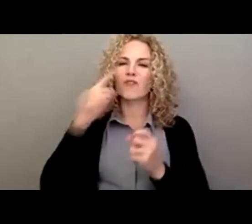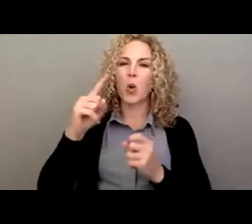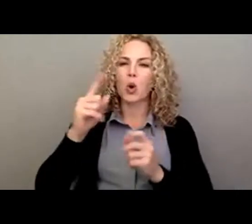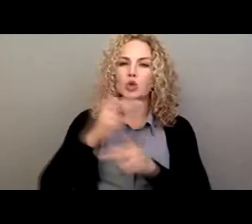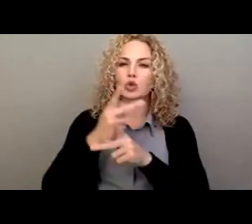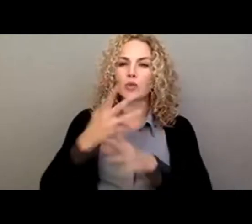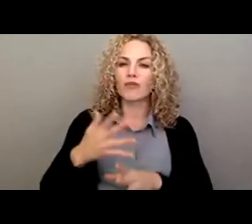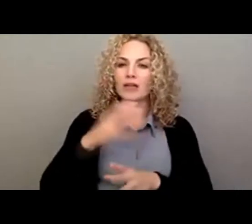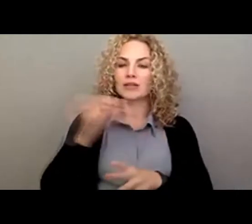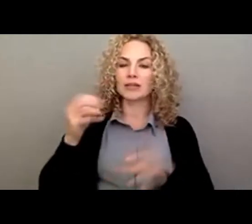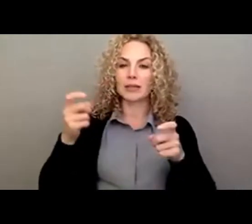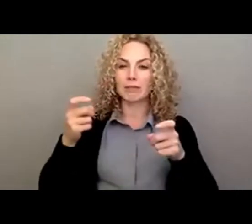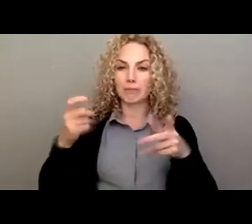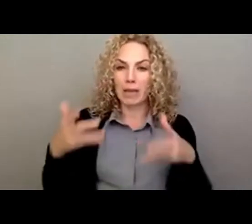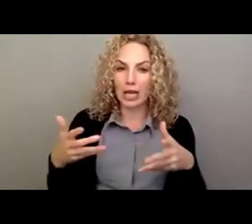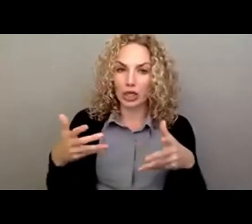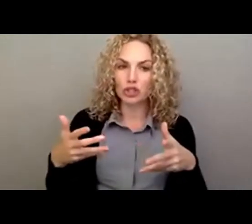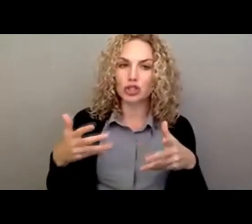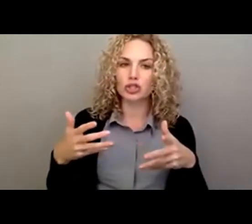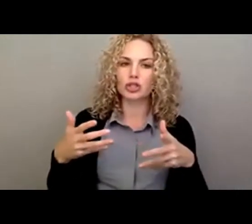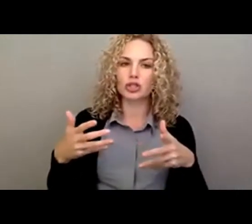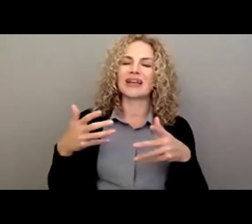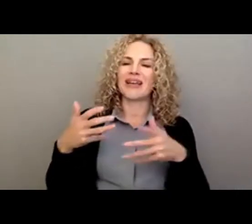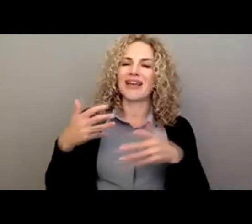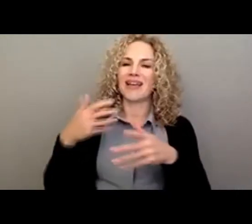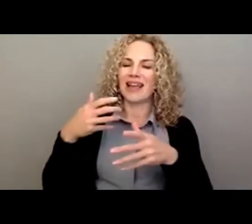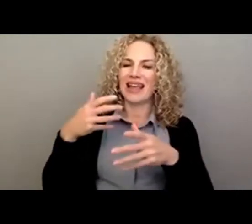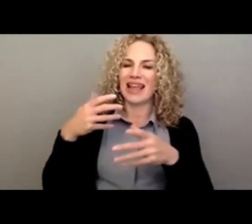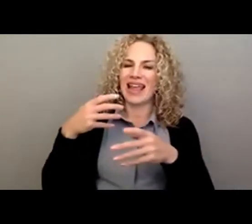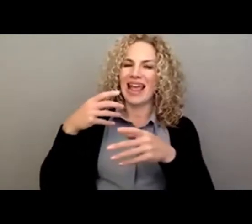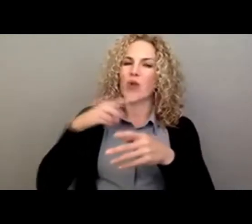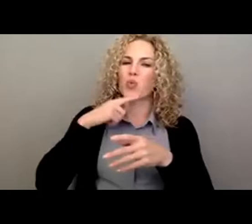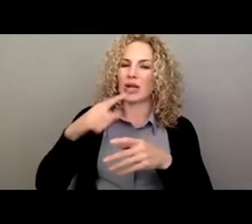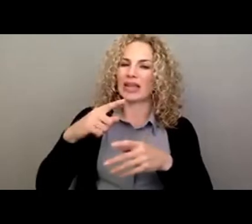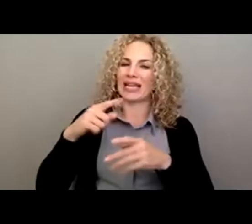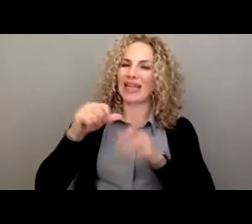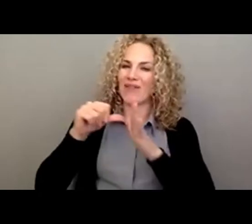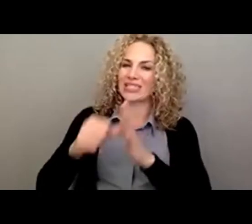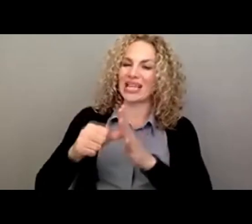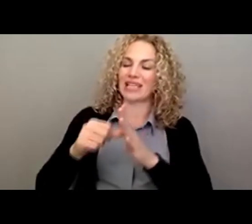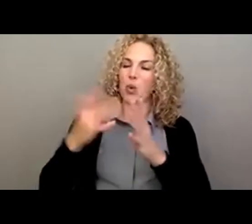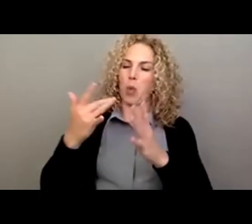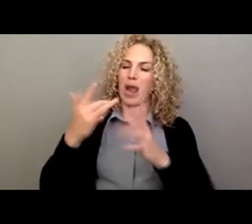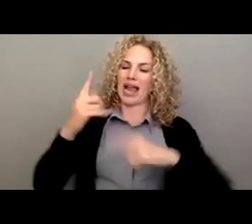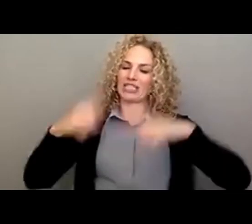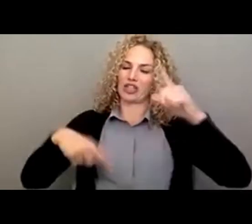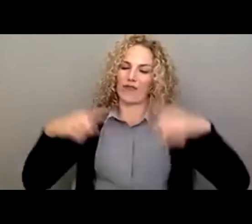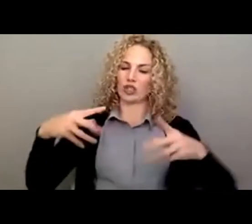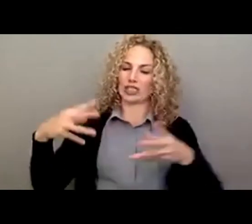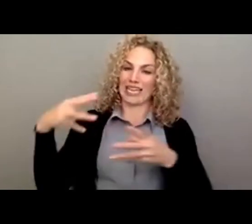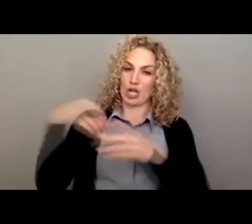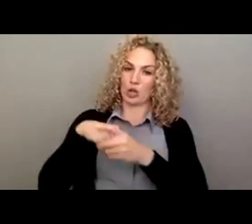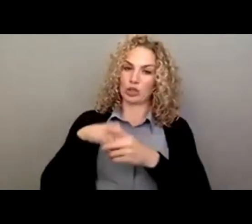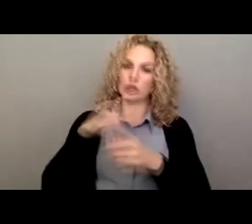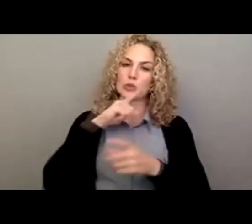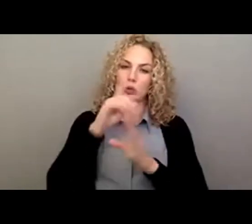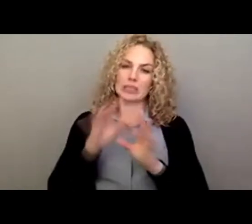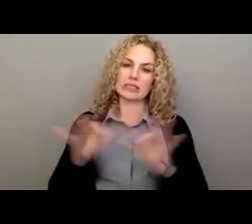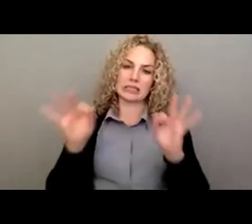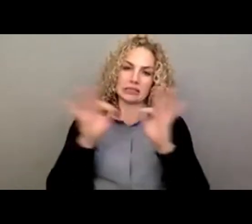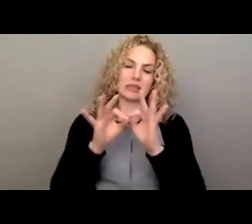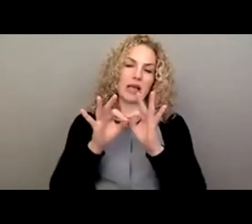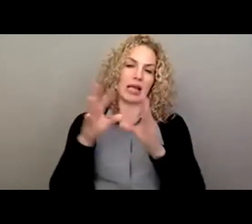incorporate content on why diversity inclusion is an important element to the success of our